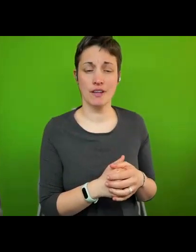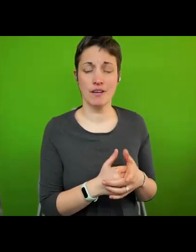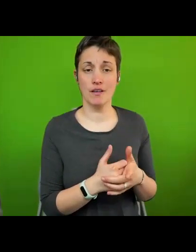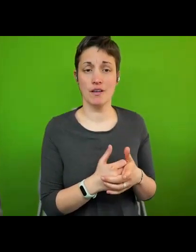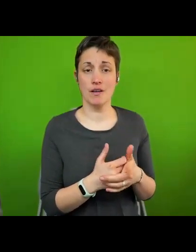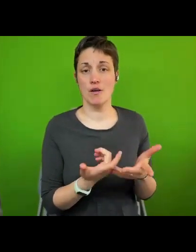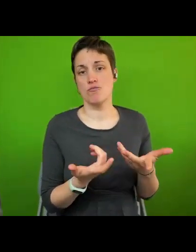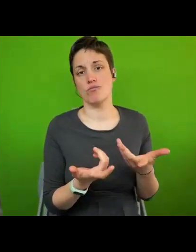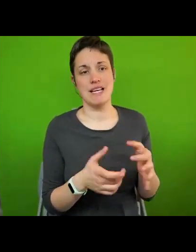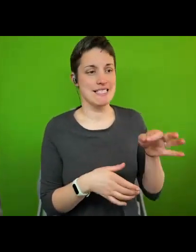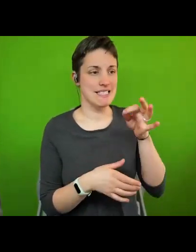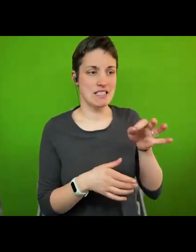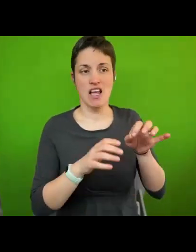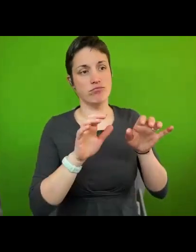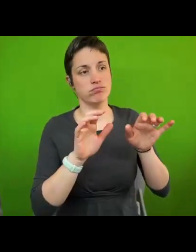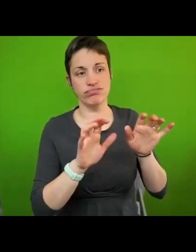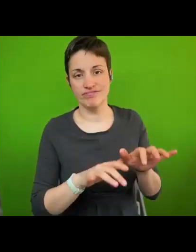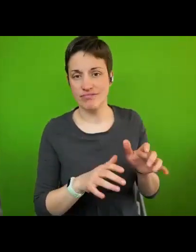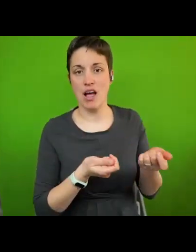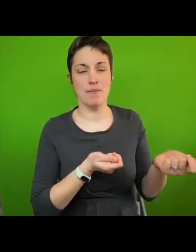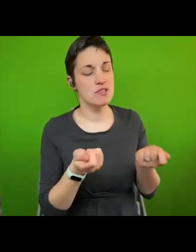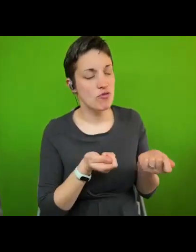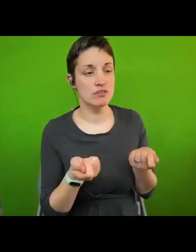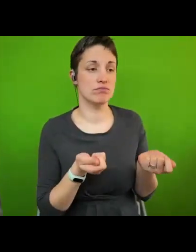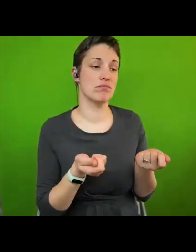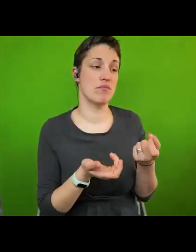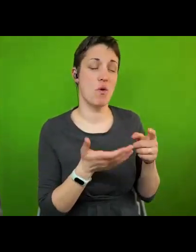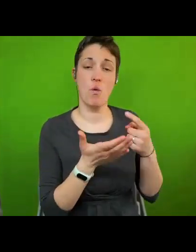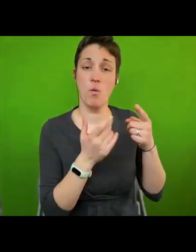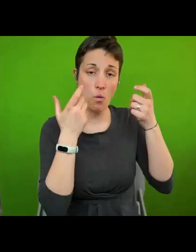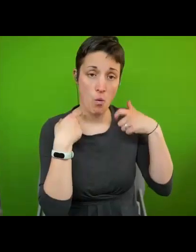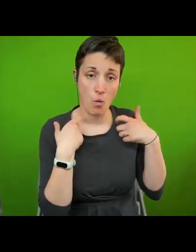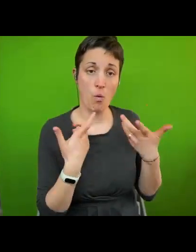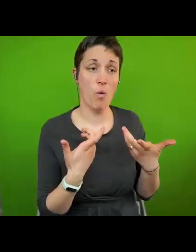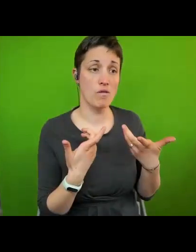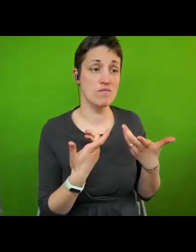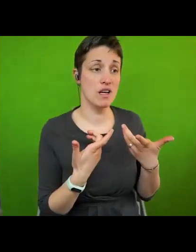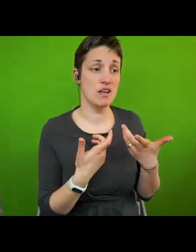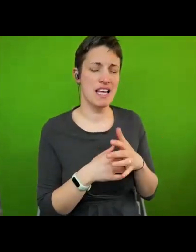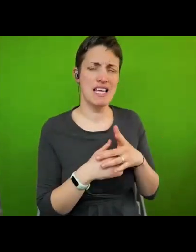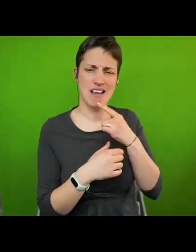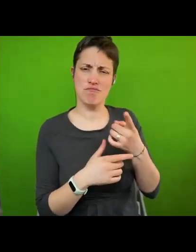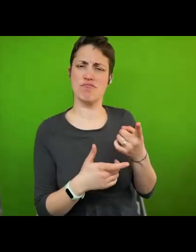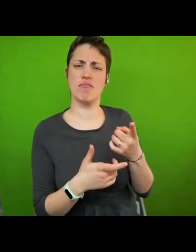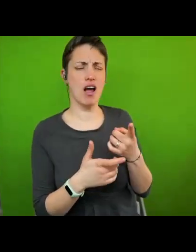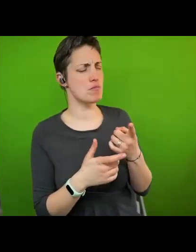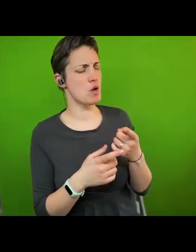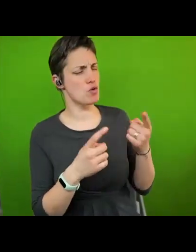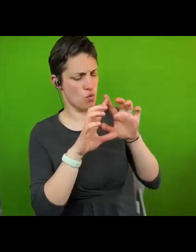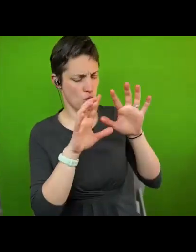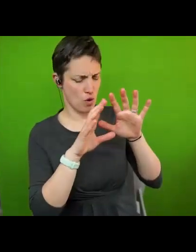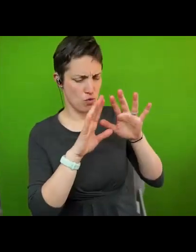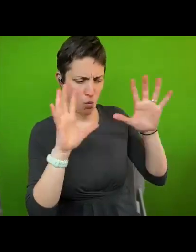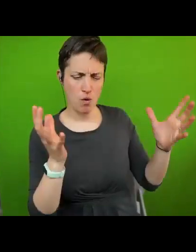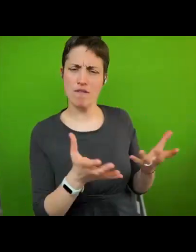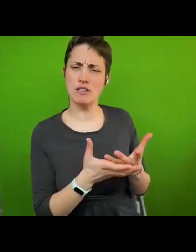administrations and global governance in human rights law norms principles first and foremost universal declaration or self